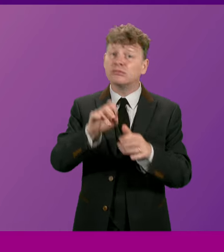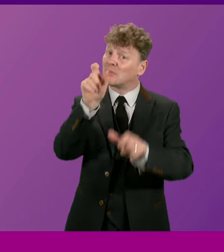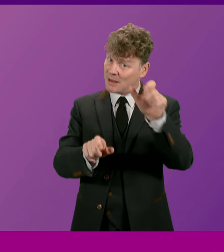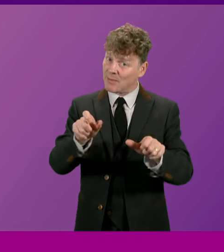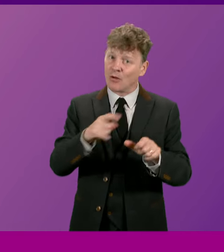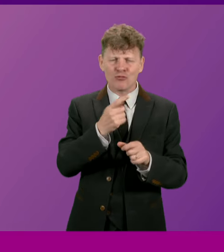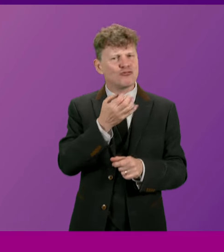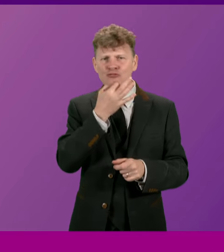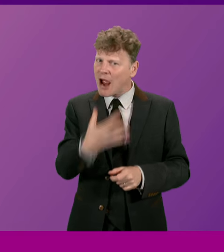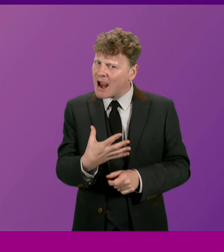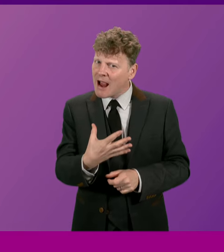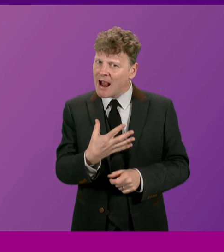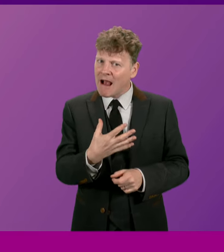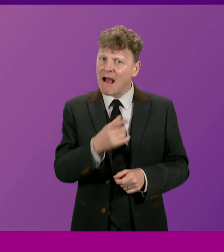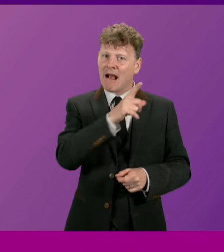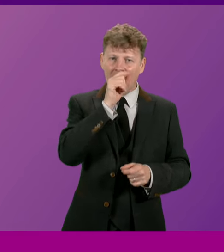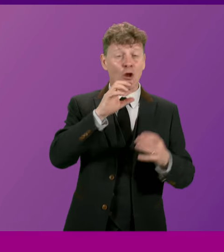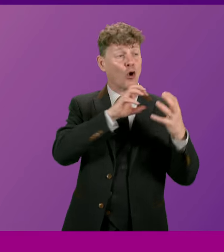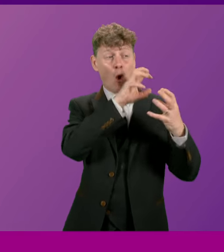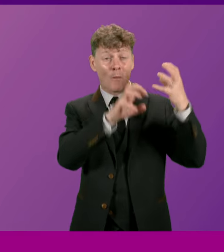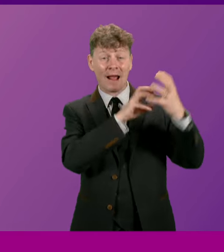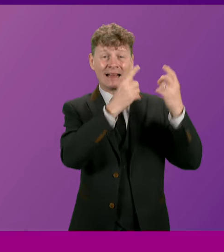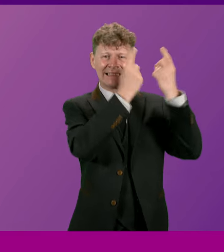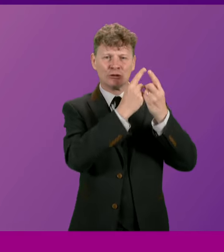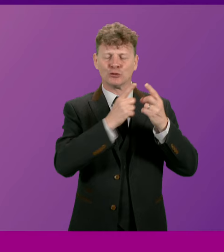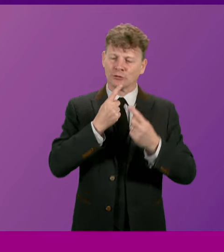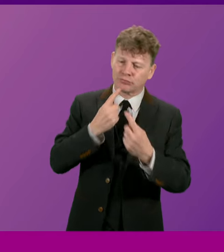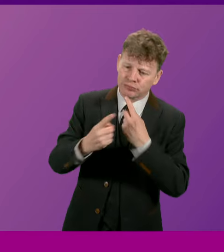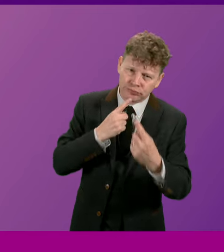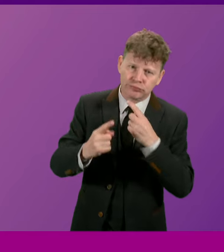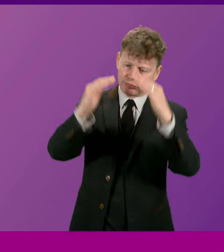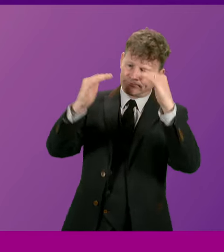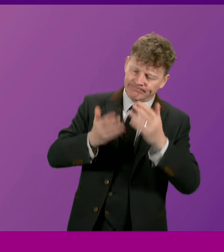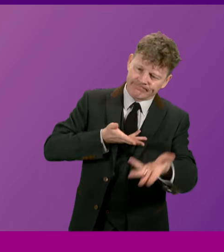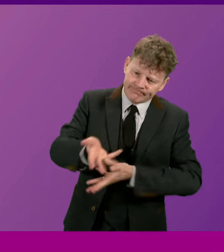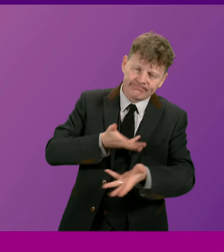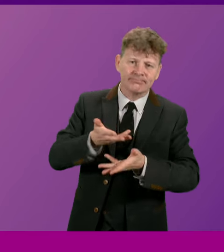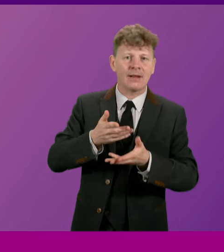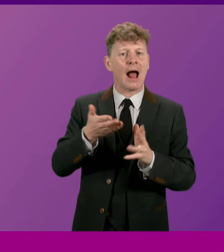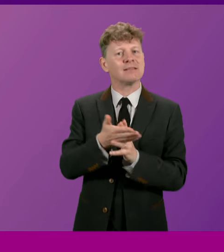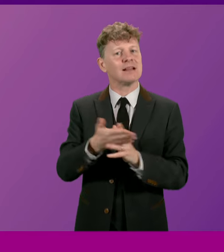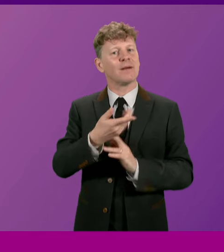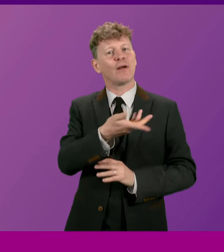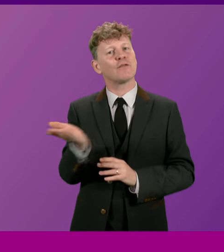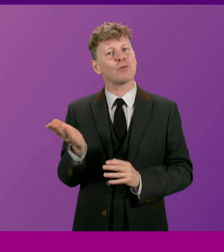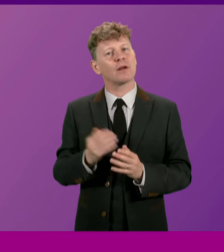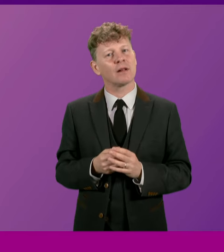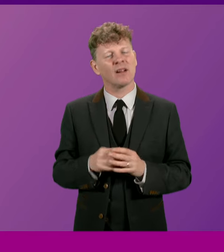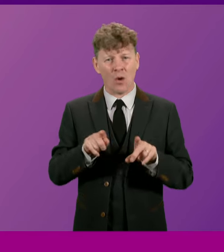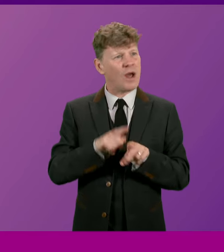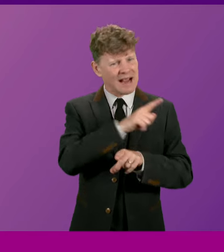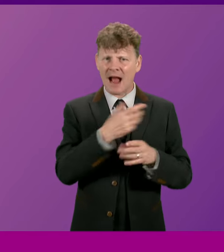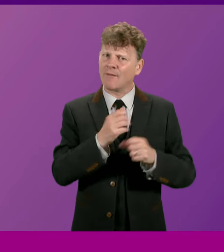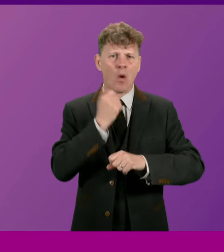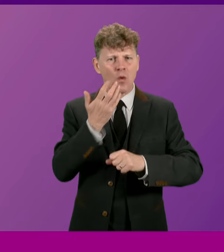rare ability to make complex issues accessible to everyone, and he took the time to listen to and speak to people